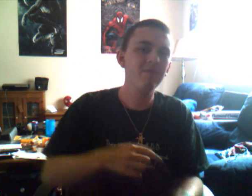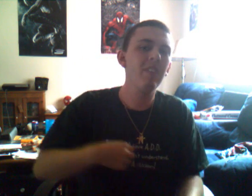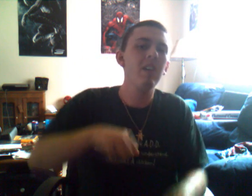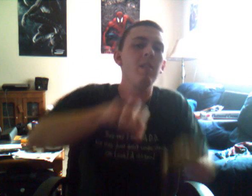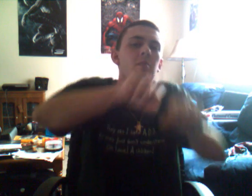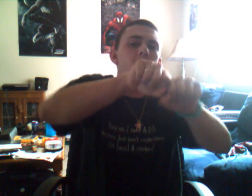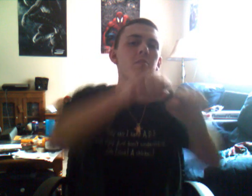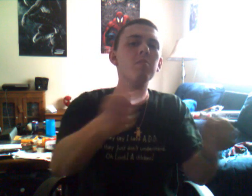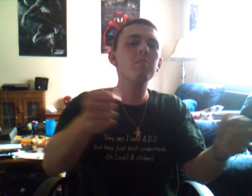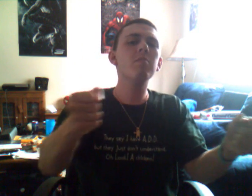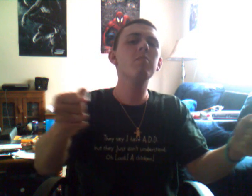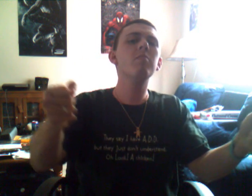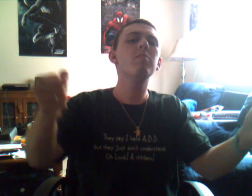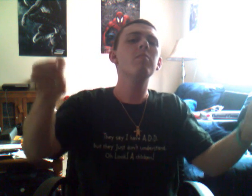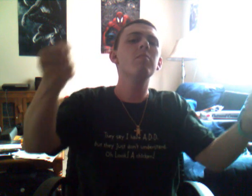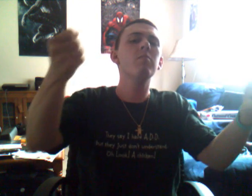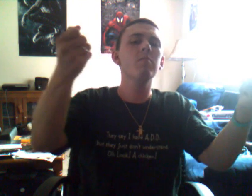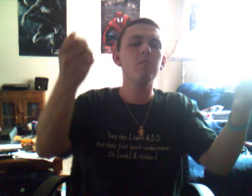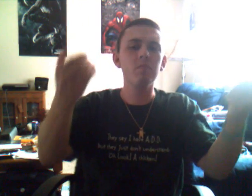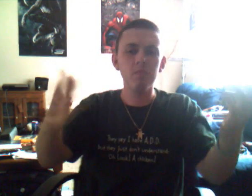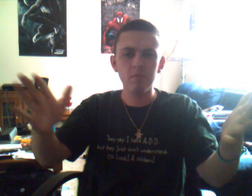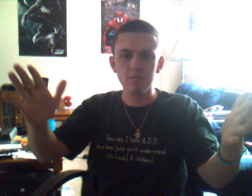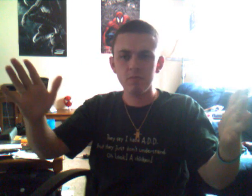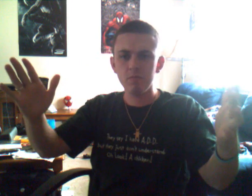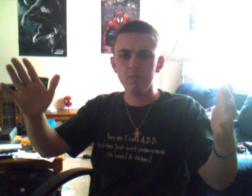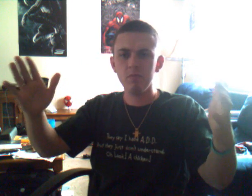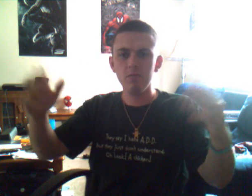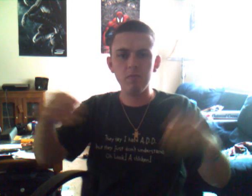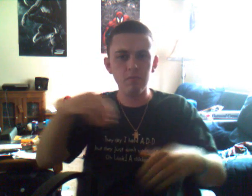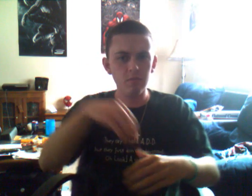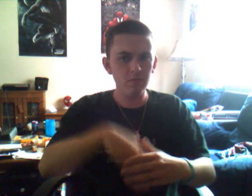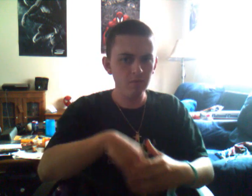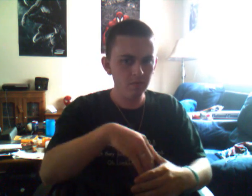Oh, sweet dreams.